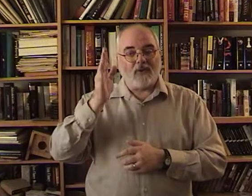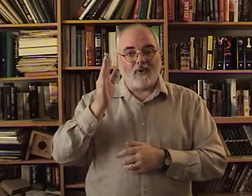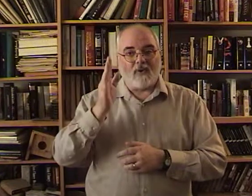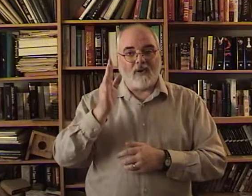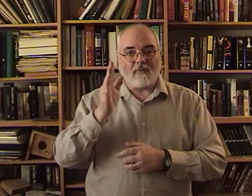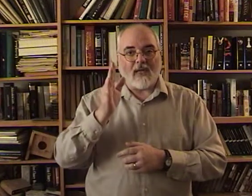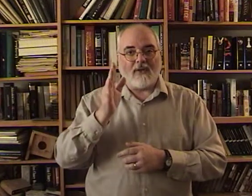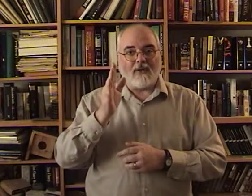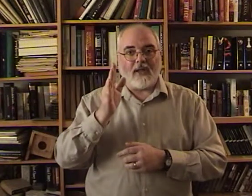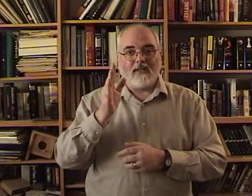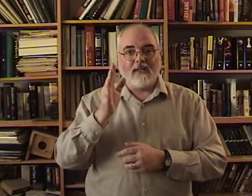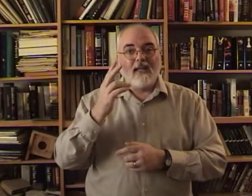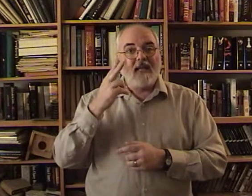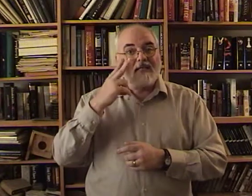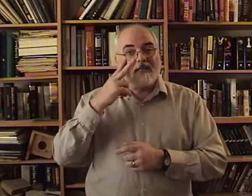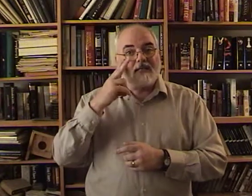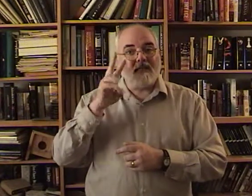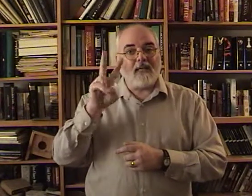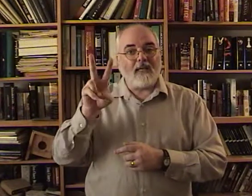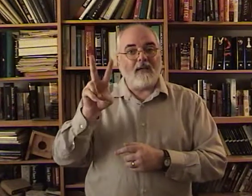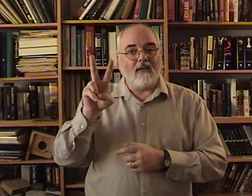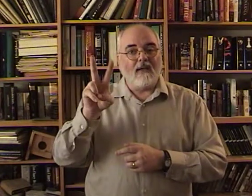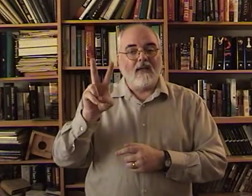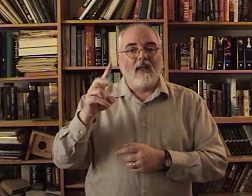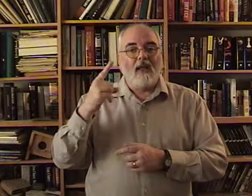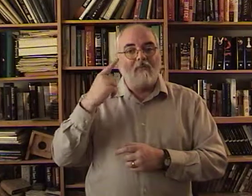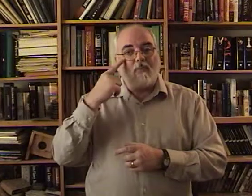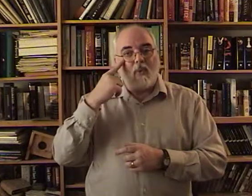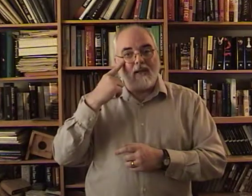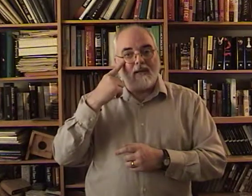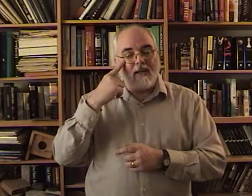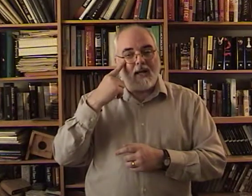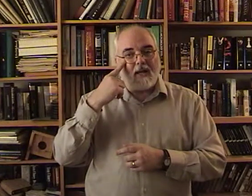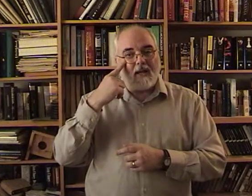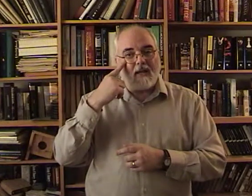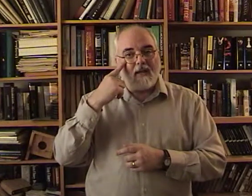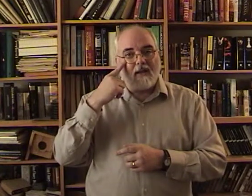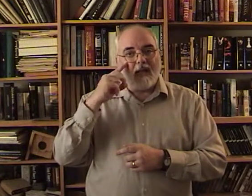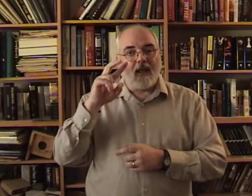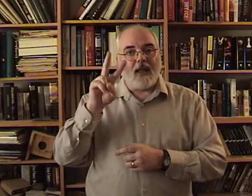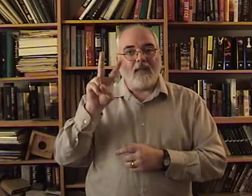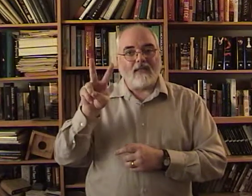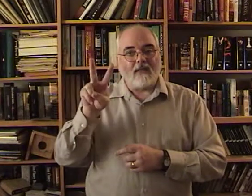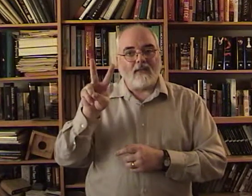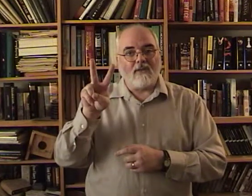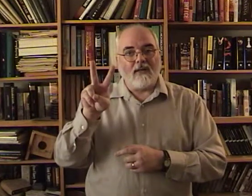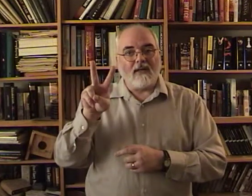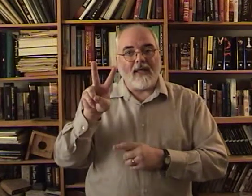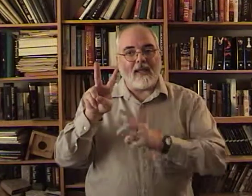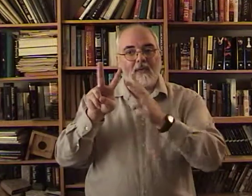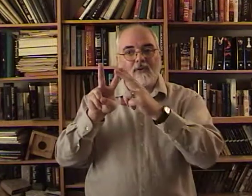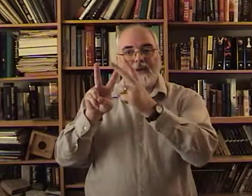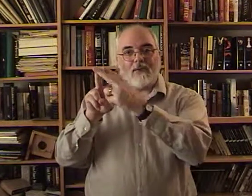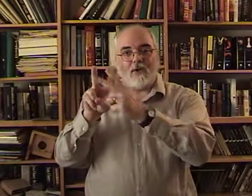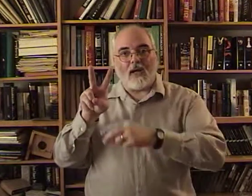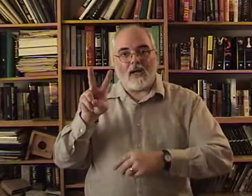We already talked about how to do that. See. Point to the eye. And. Then take out. And you have two eyes.